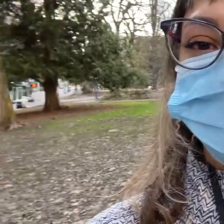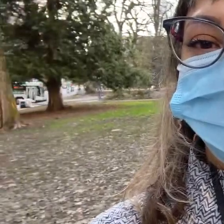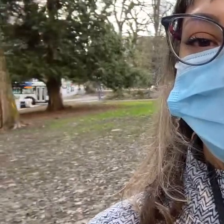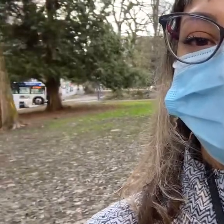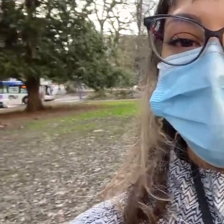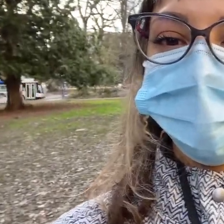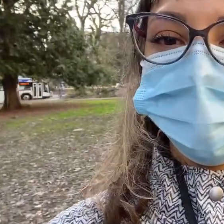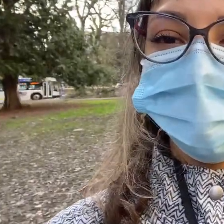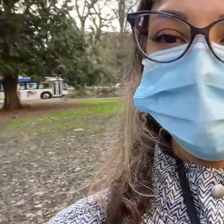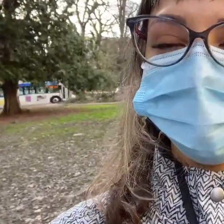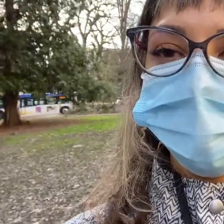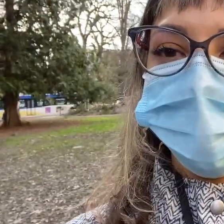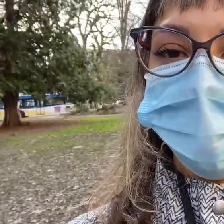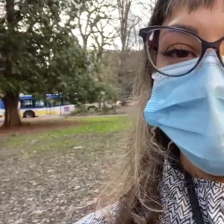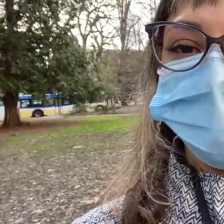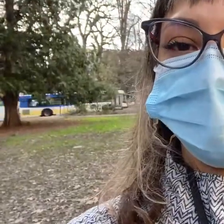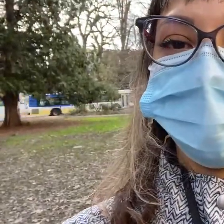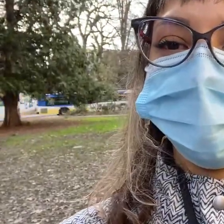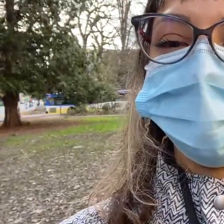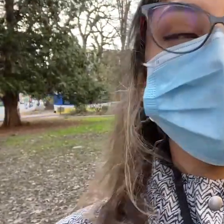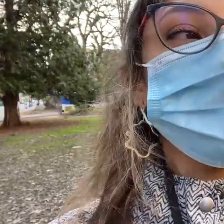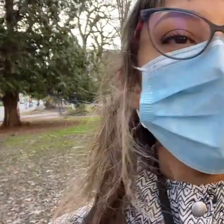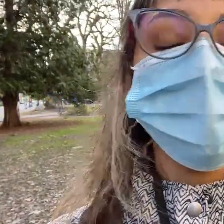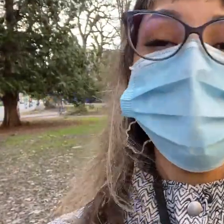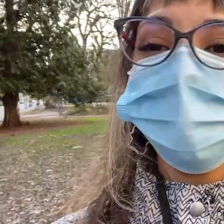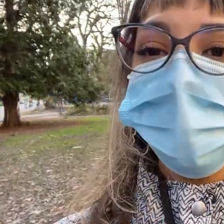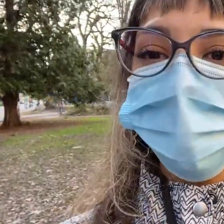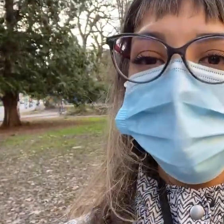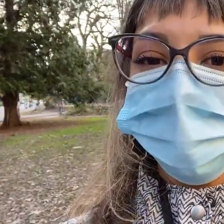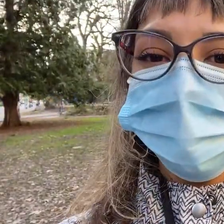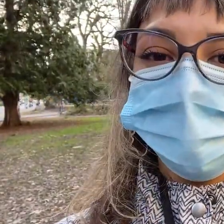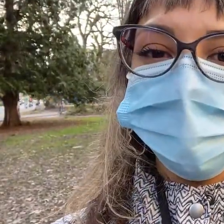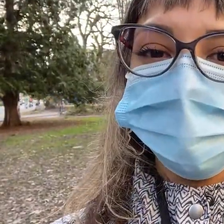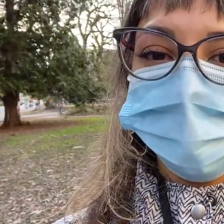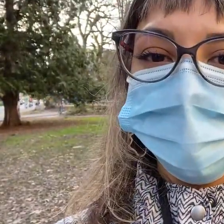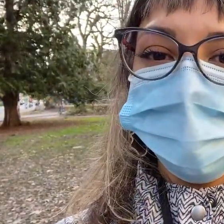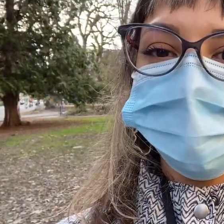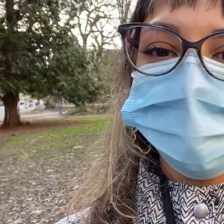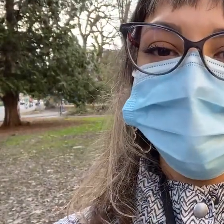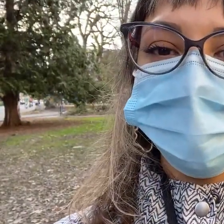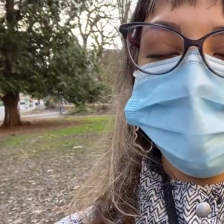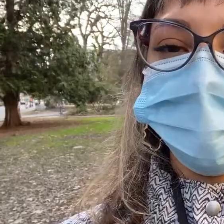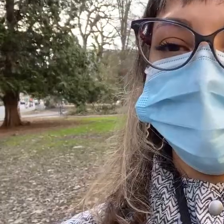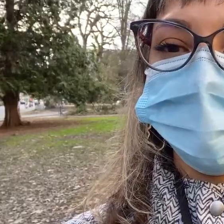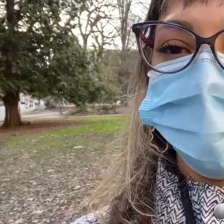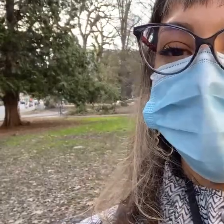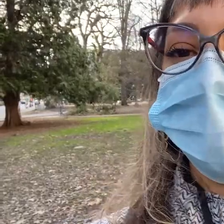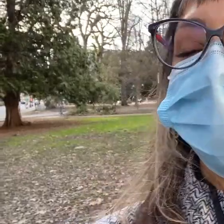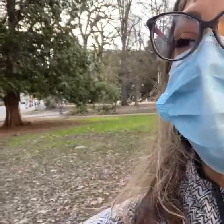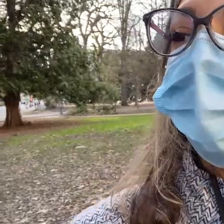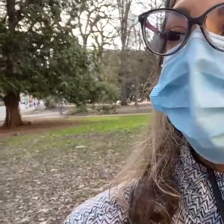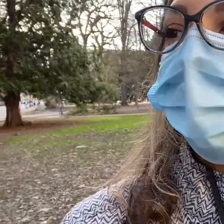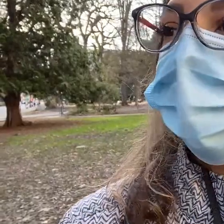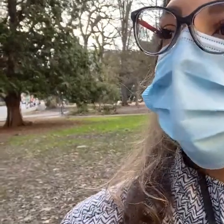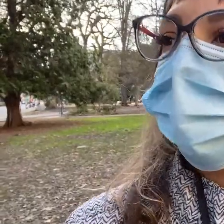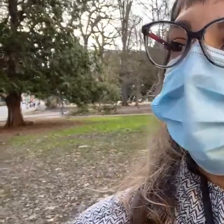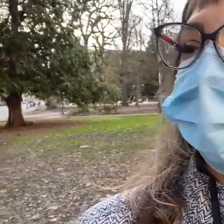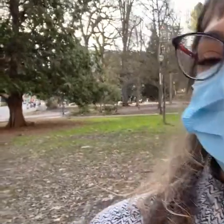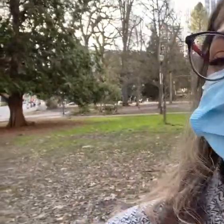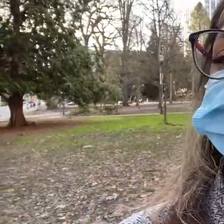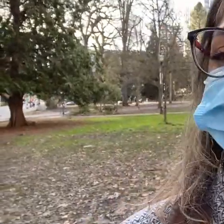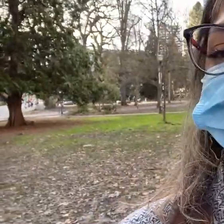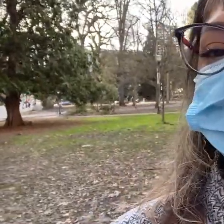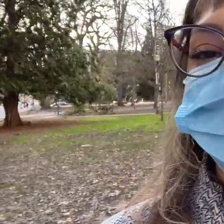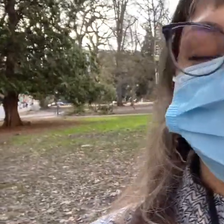protests or anybody that you think could be interested that'd be great we should get this information out there because a lot of people seem to think that the smoke um